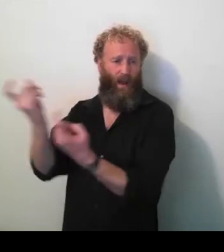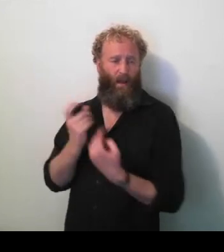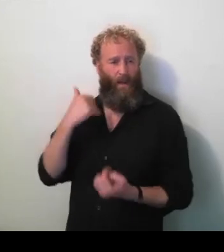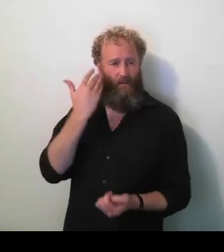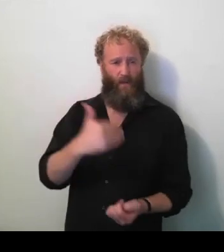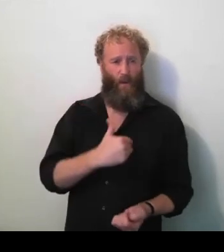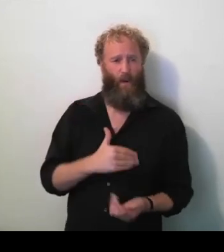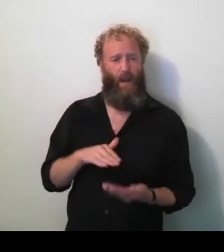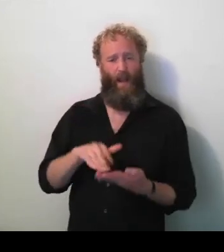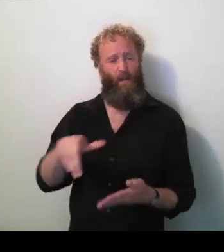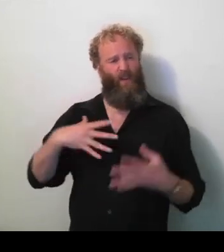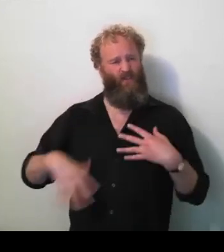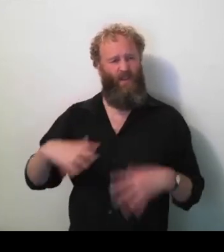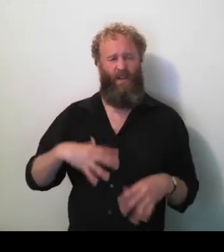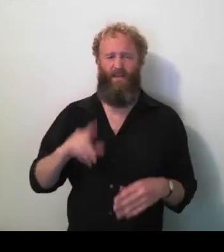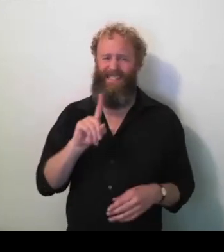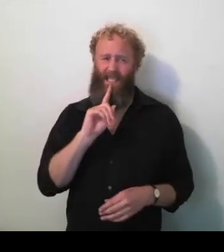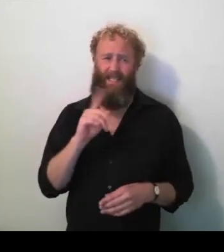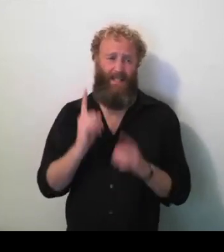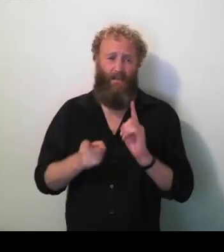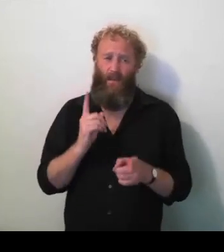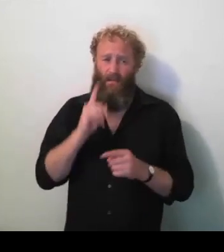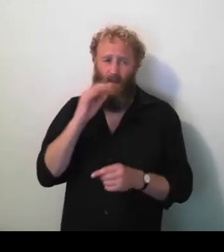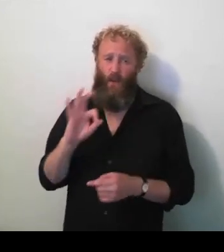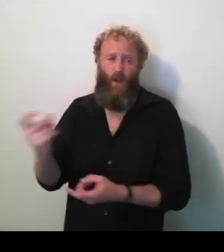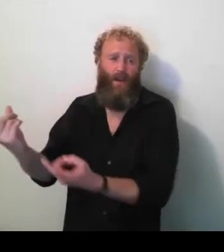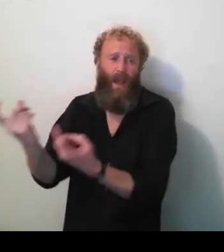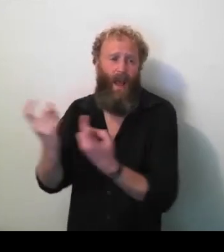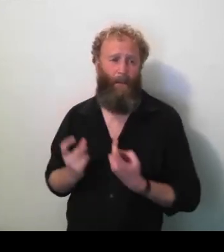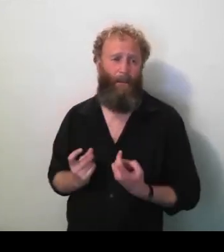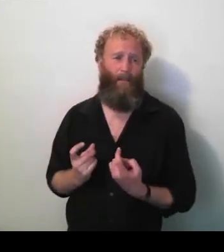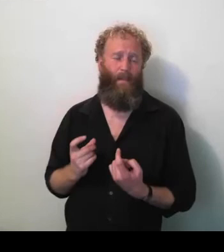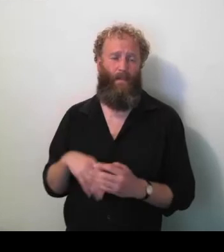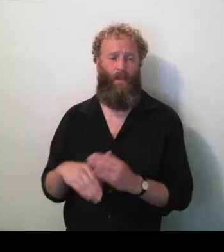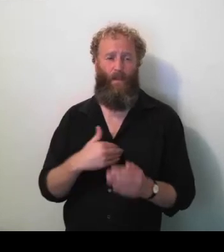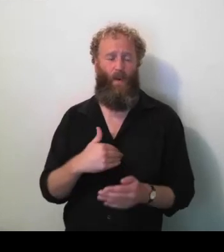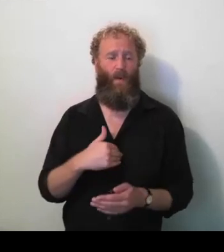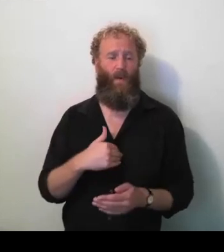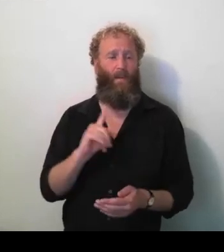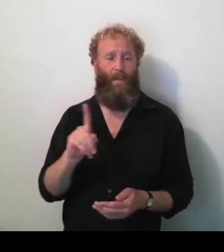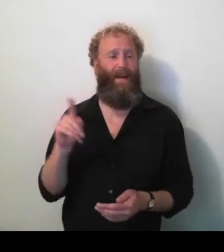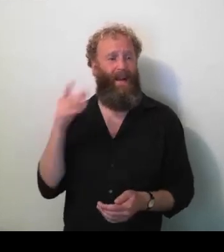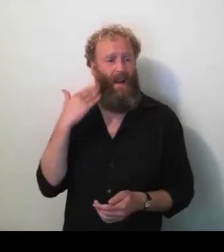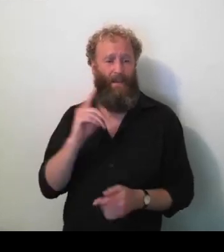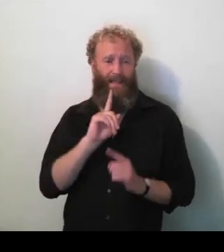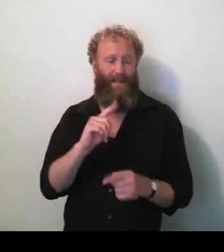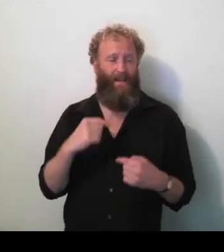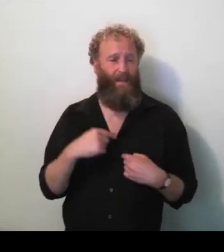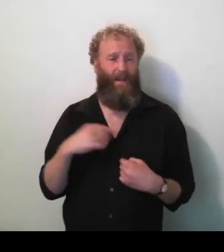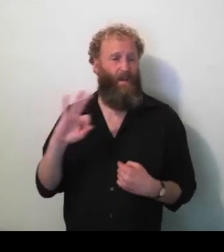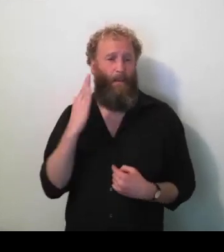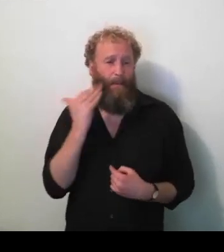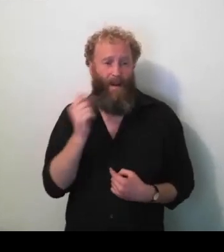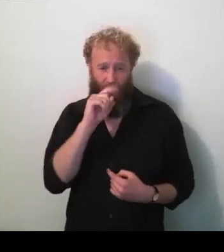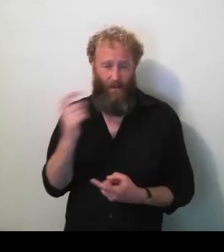sometimes people don't come. They just don't turn up. But she tells me that whether they turn up or they don't, it comes out of her plan.